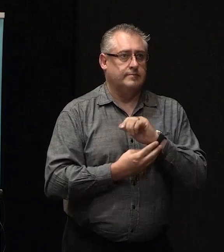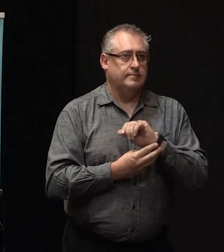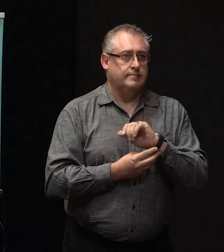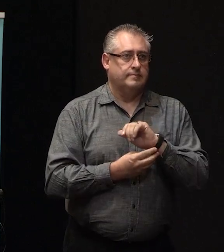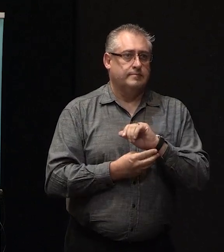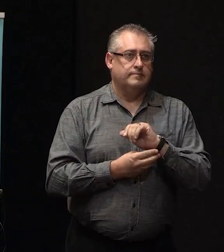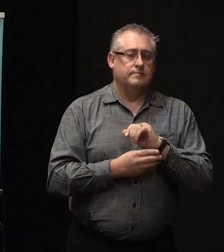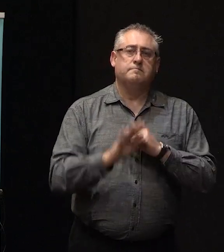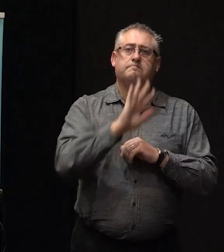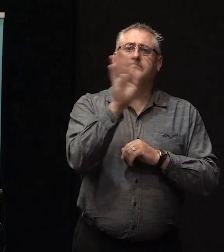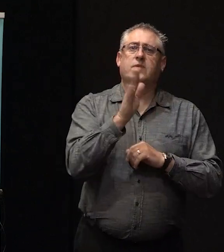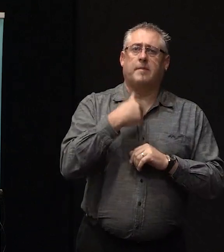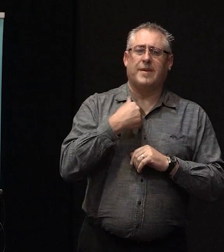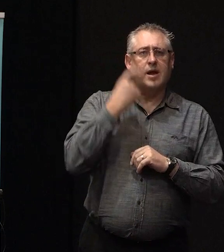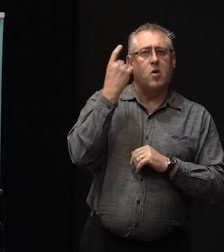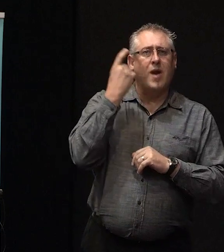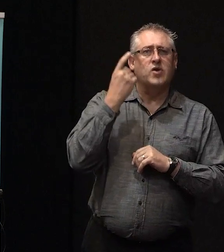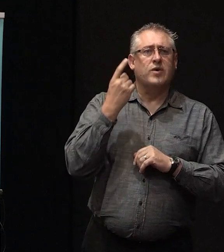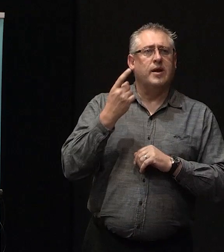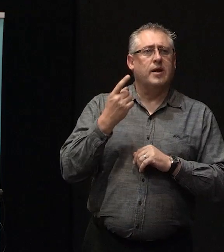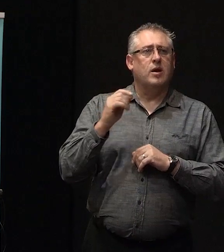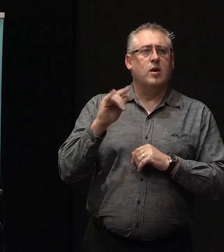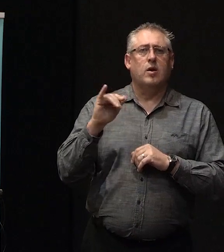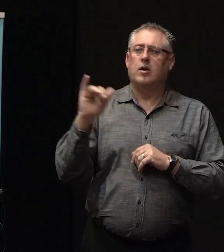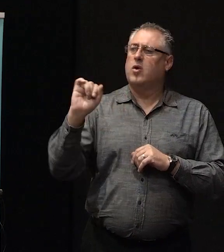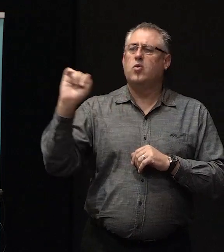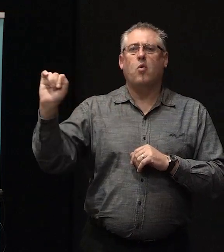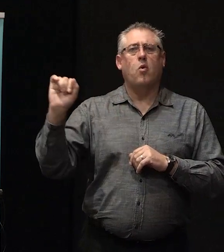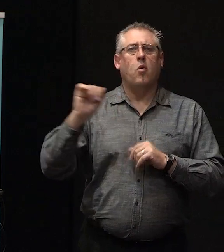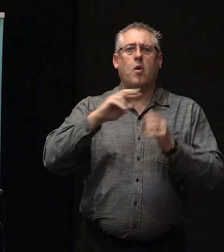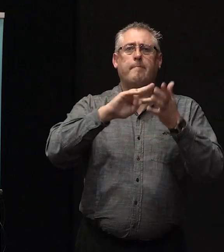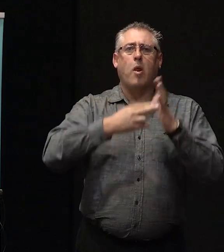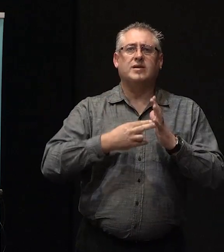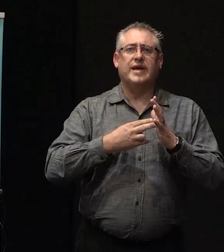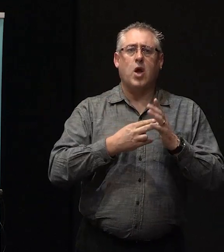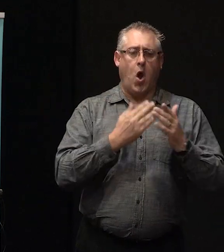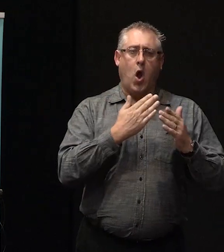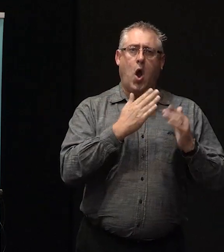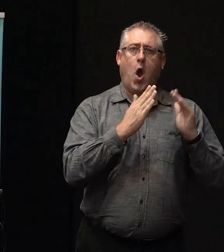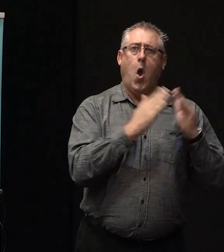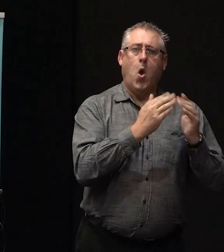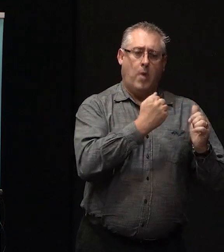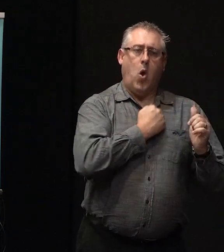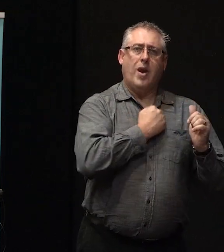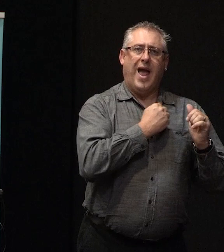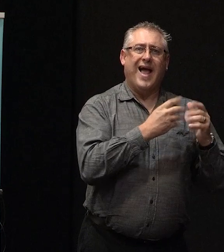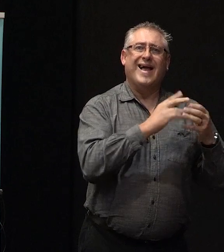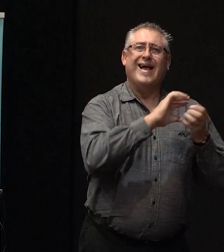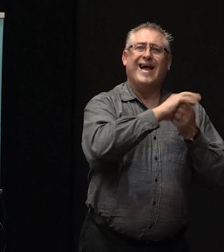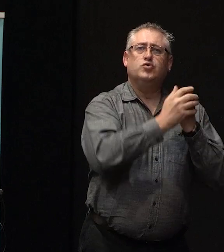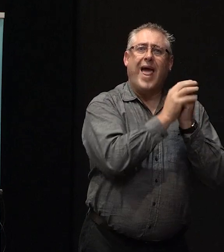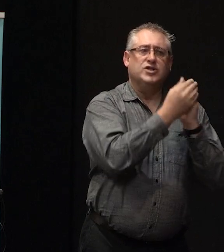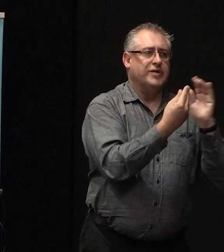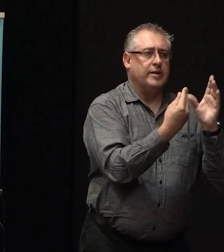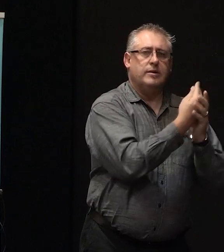Hi, I'm just wondering what all of your policies are around homeowners insulating during the repair process. Not